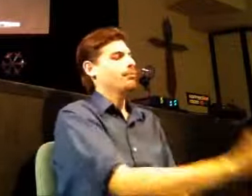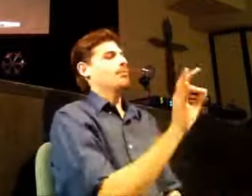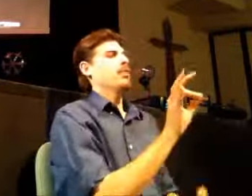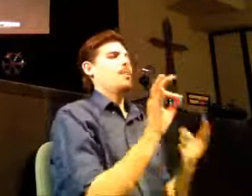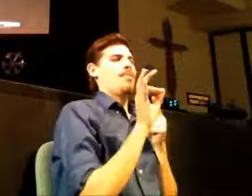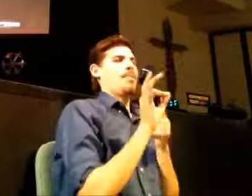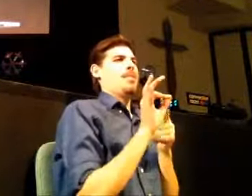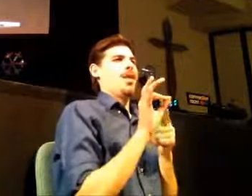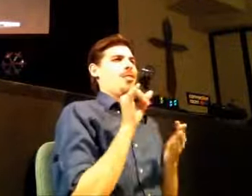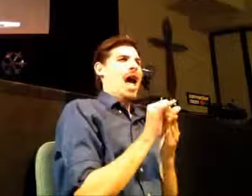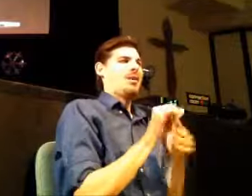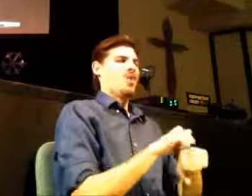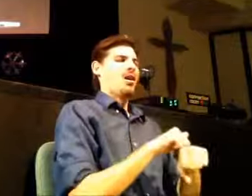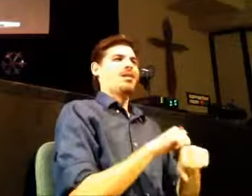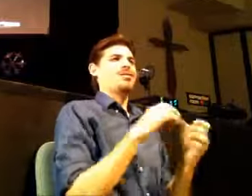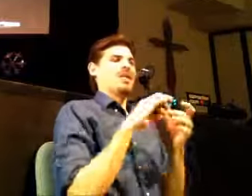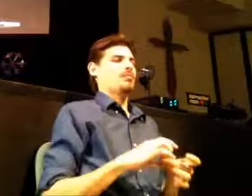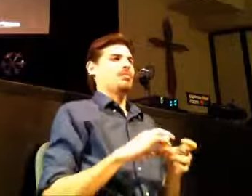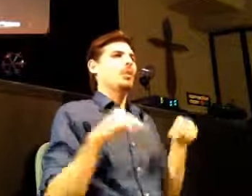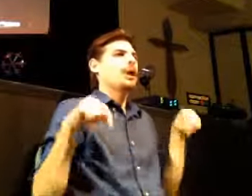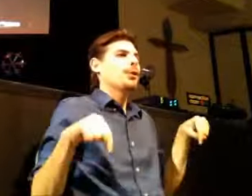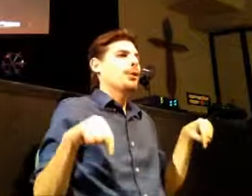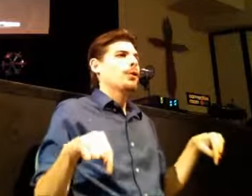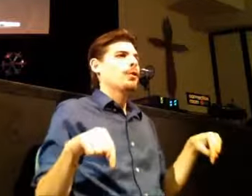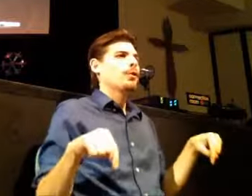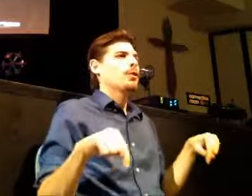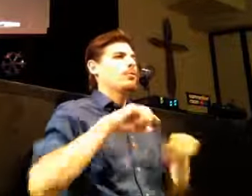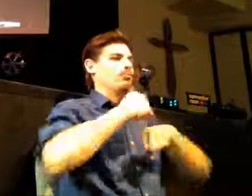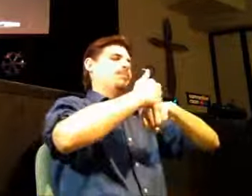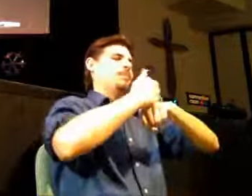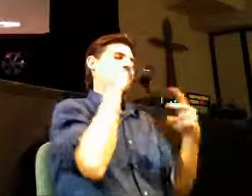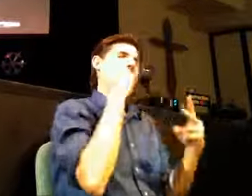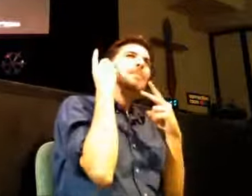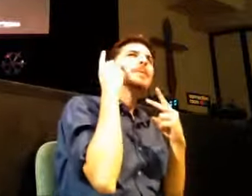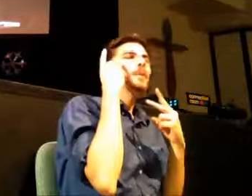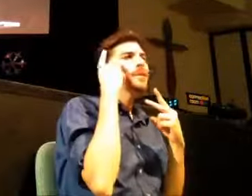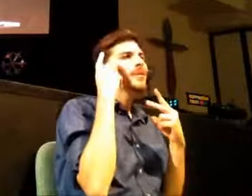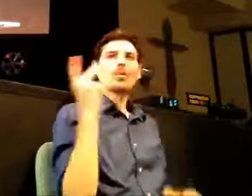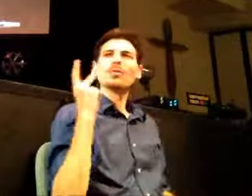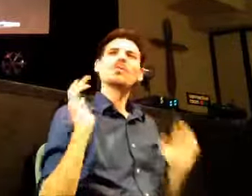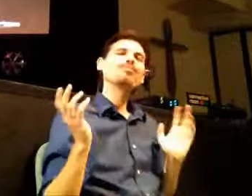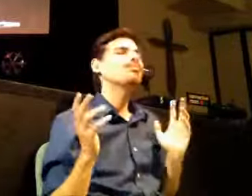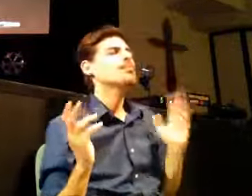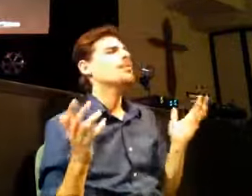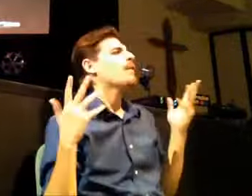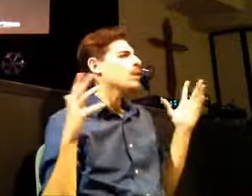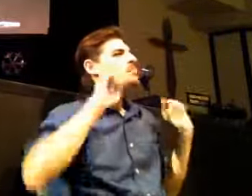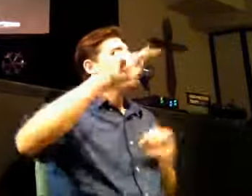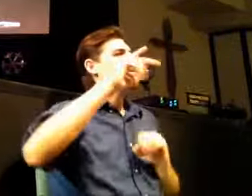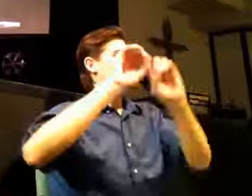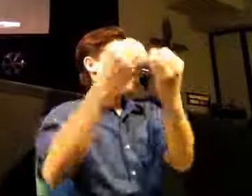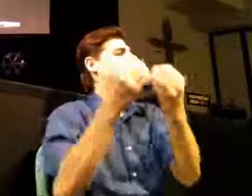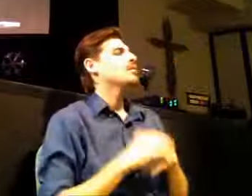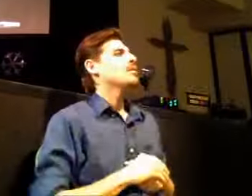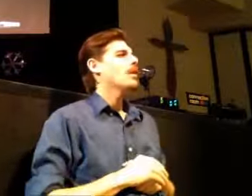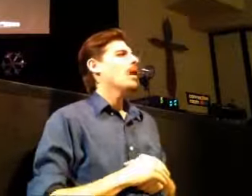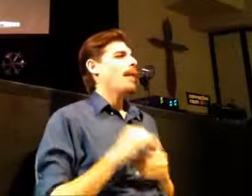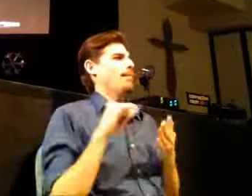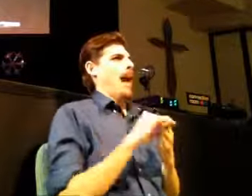the rocks that are here. And the reason we're picking up these rocks was about this place. And so we talked about it a little bit, and we went back to the office, and for a long time, that rock that he picked up here,